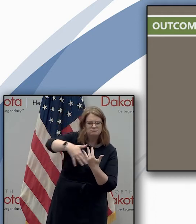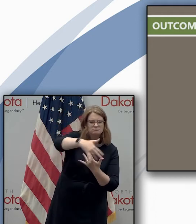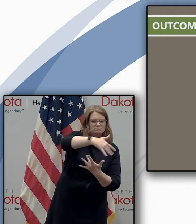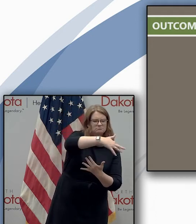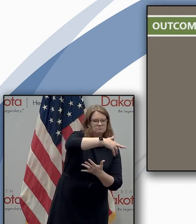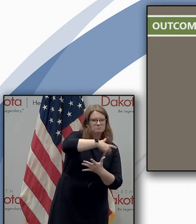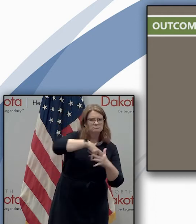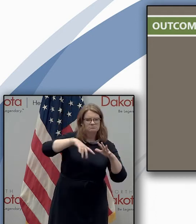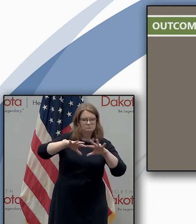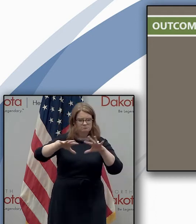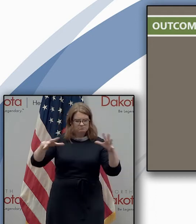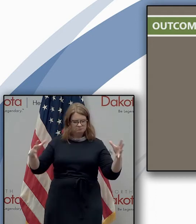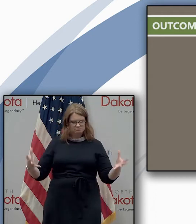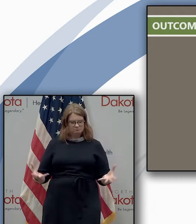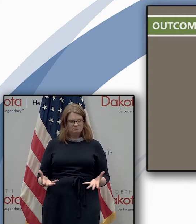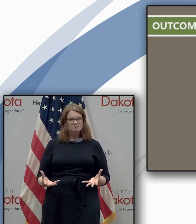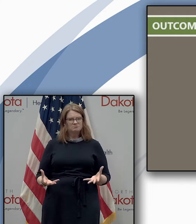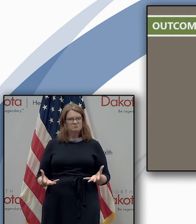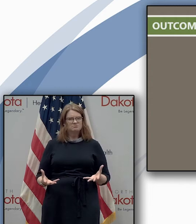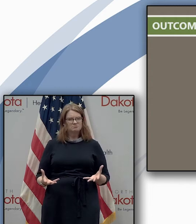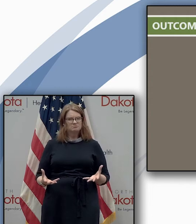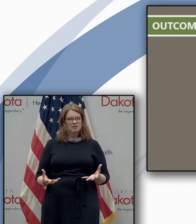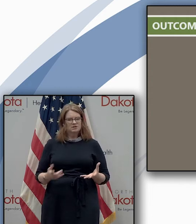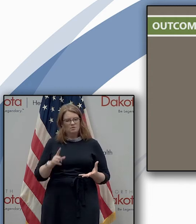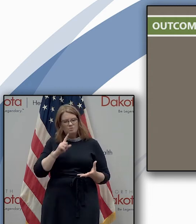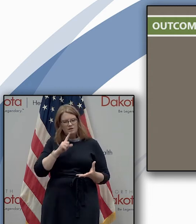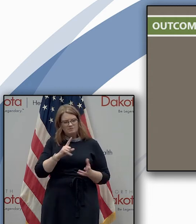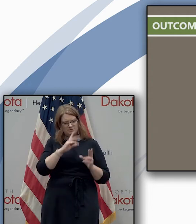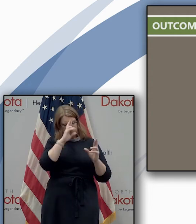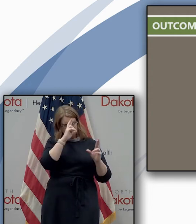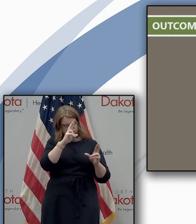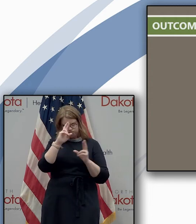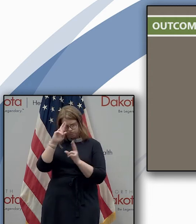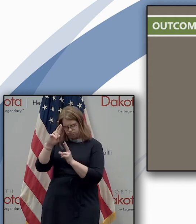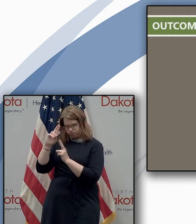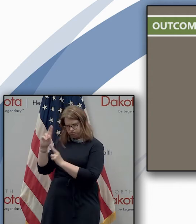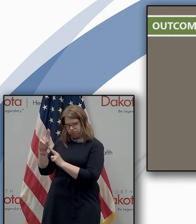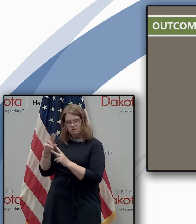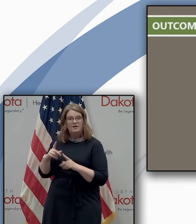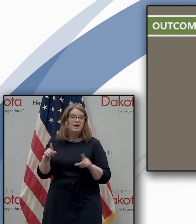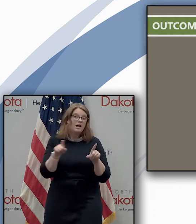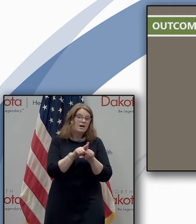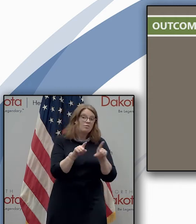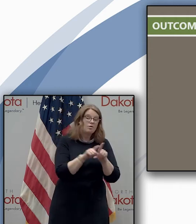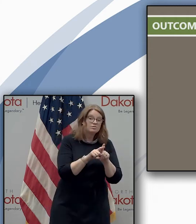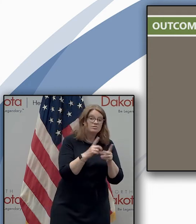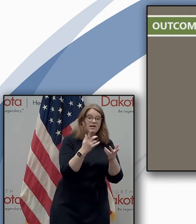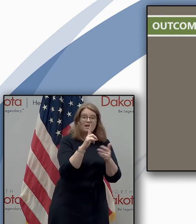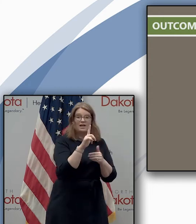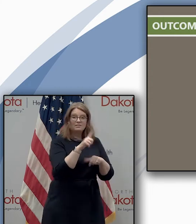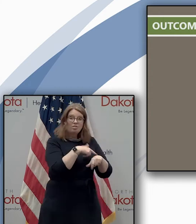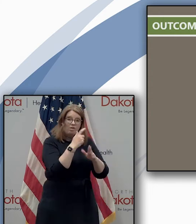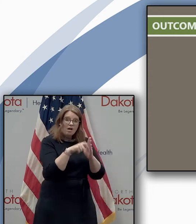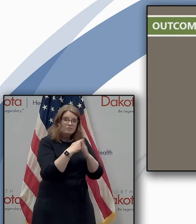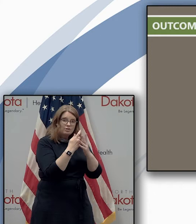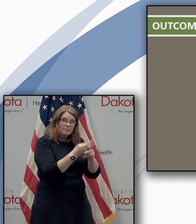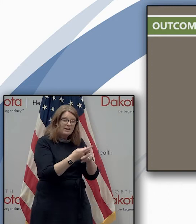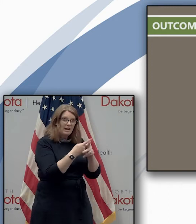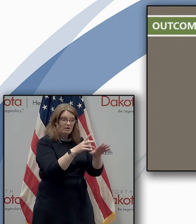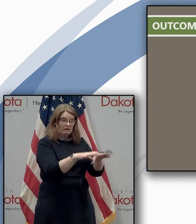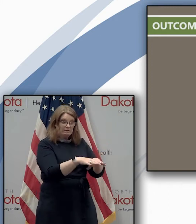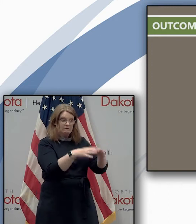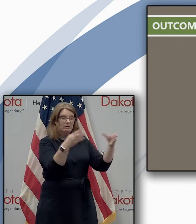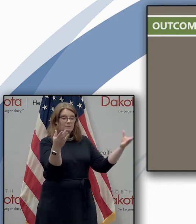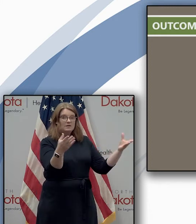on moving towards more full visitation at our long-term care where we where